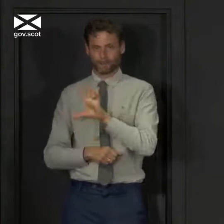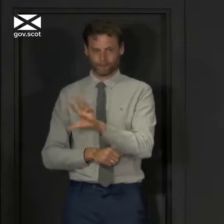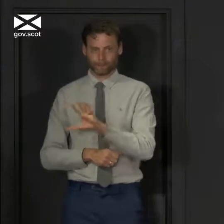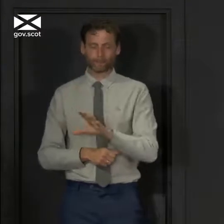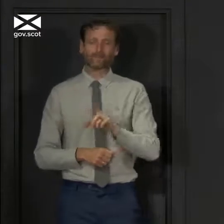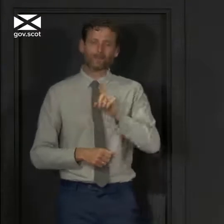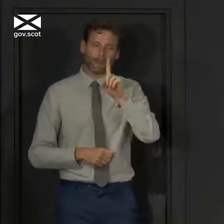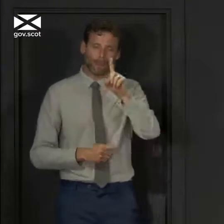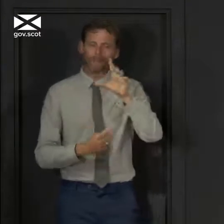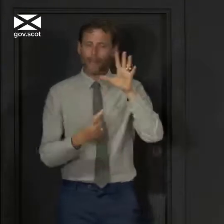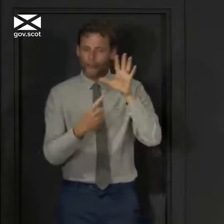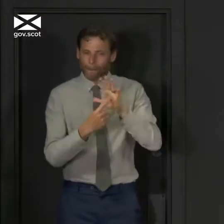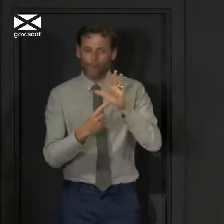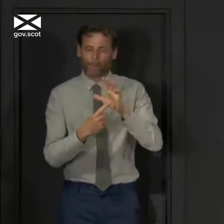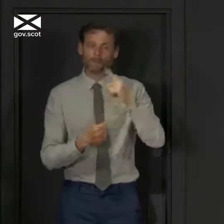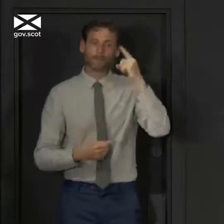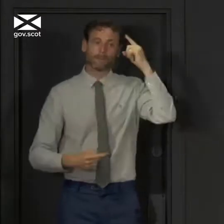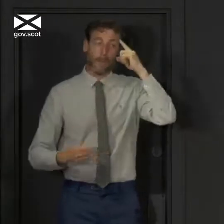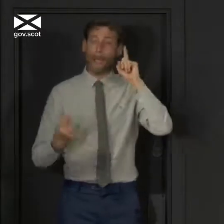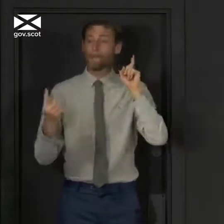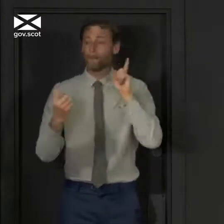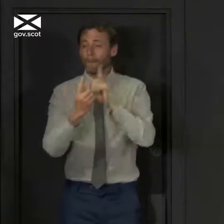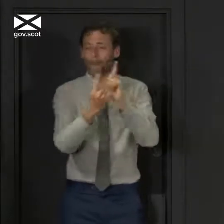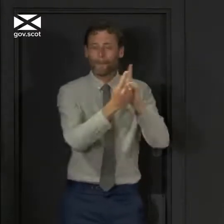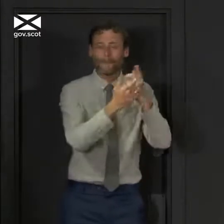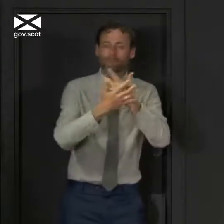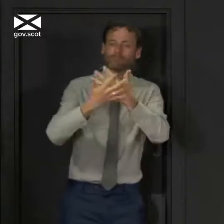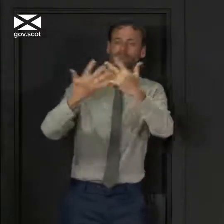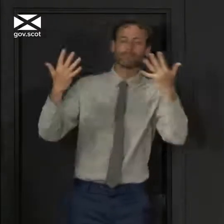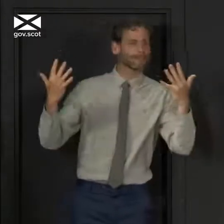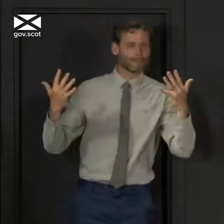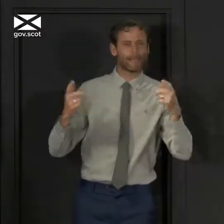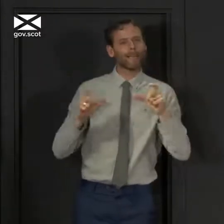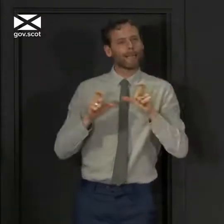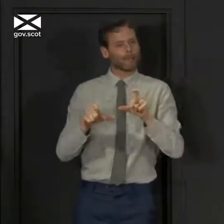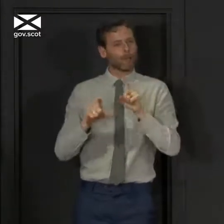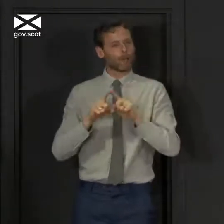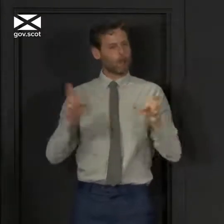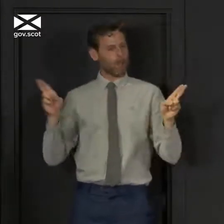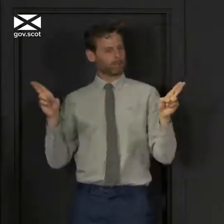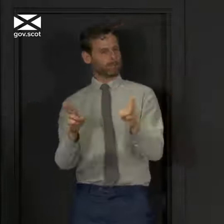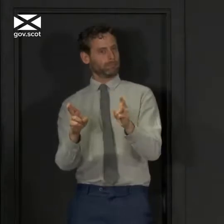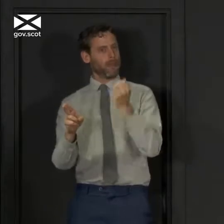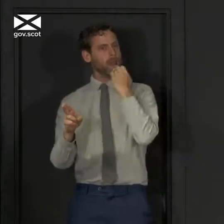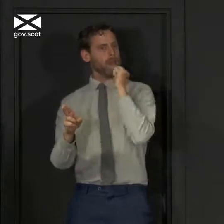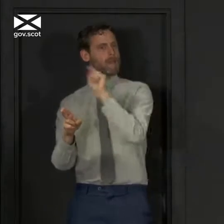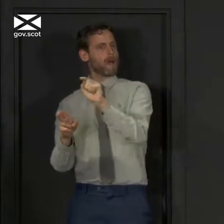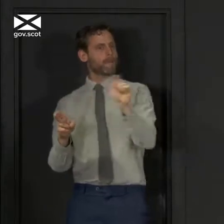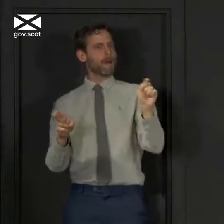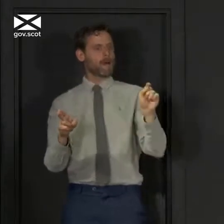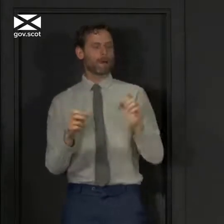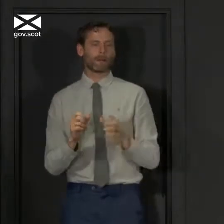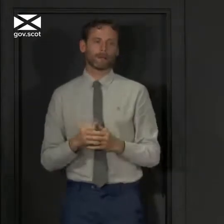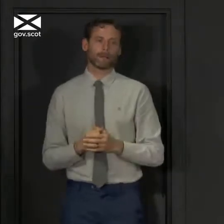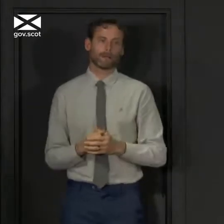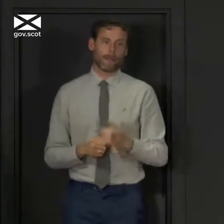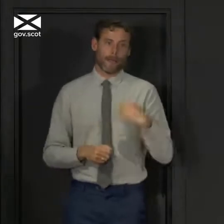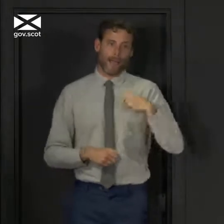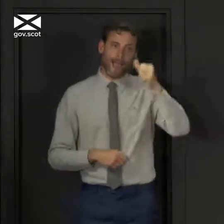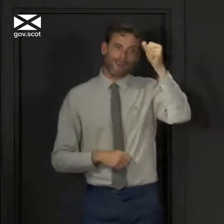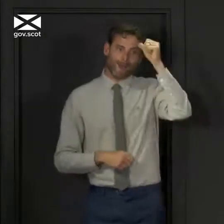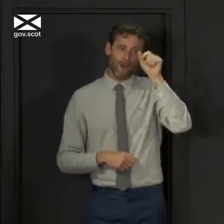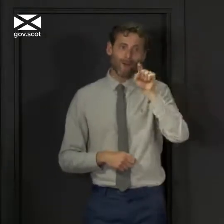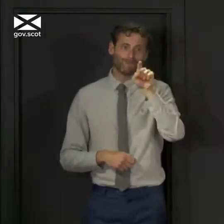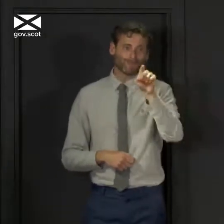far fewer people outside our own household than we would in normal times. Now, I know how much all of you will be looking